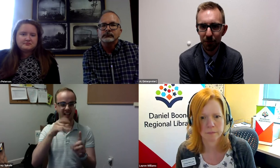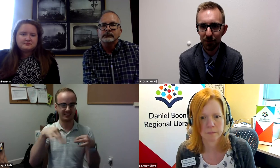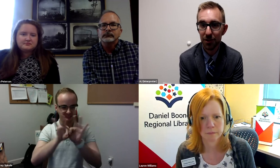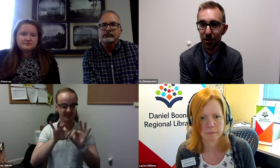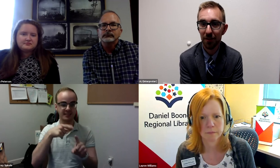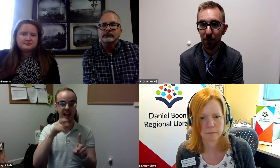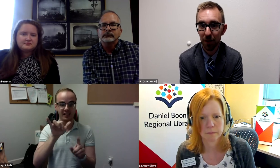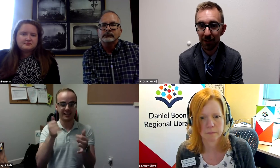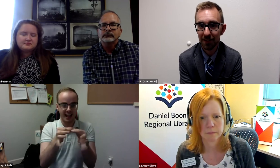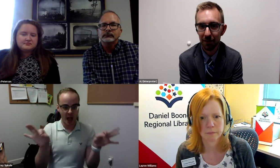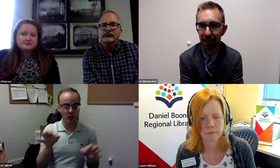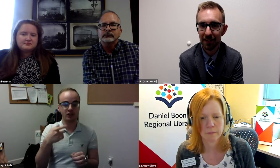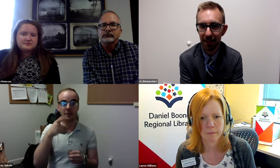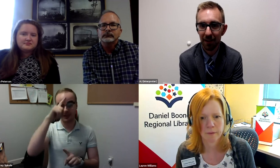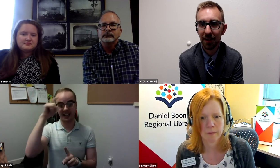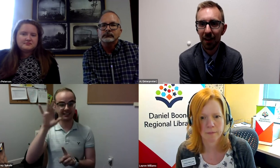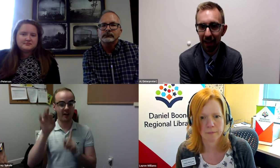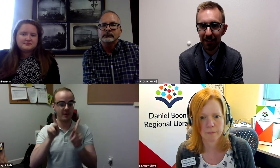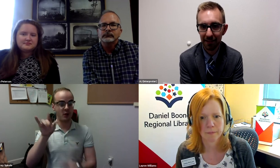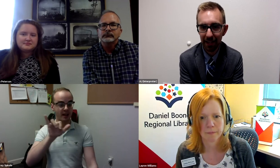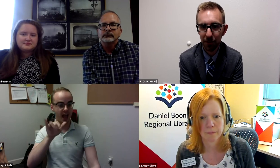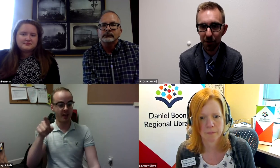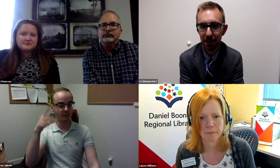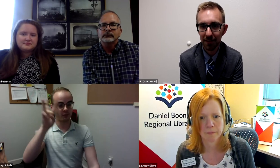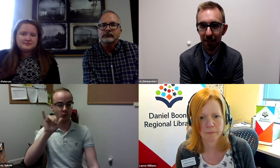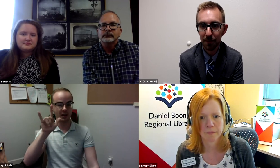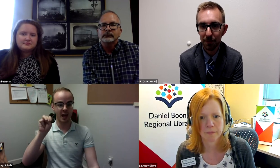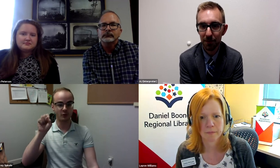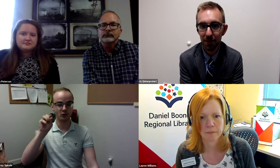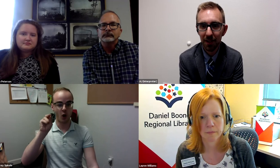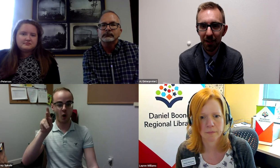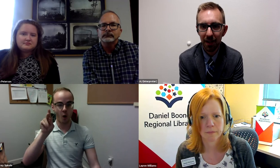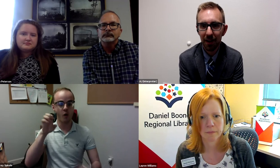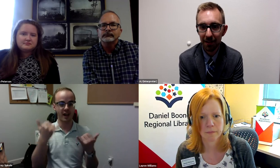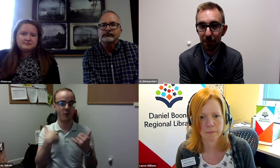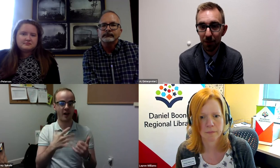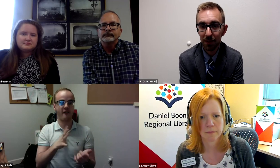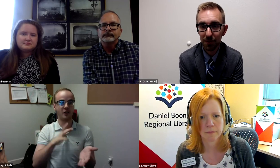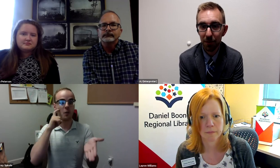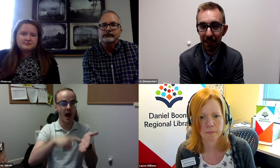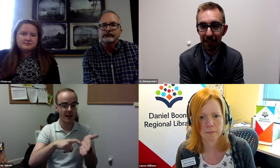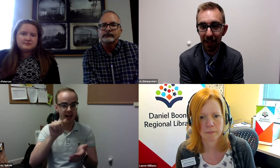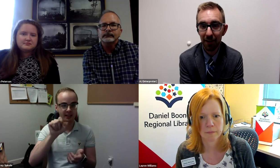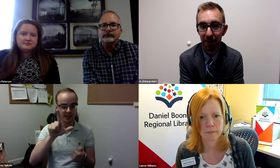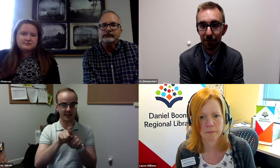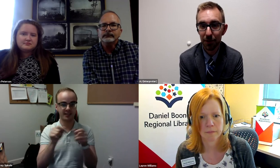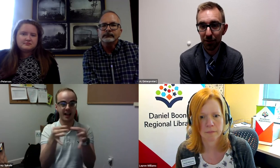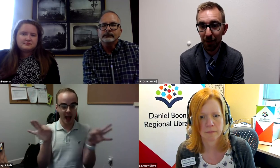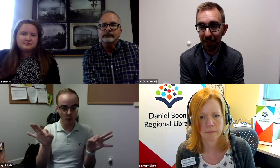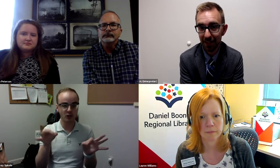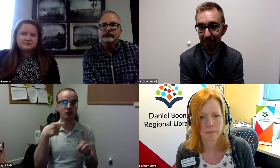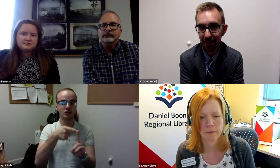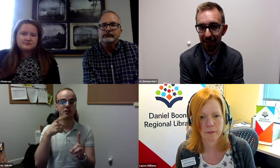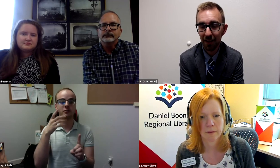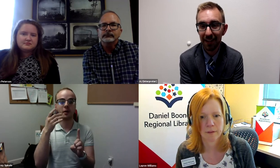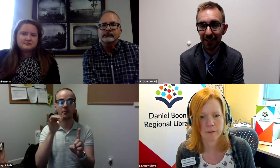Deaf individuals and share that awareness of ASL as a language because Deaf people, like William Stokey, now have officially